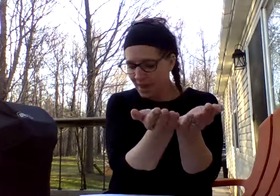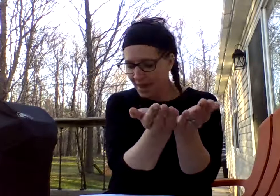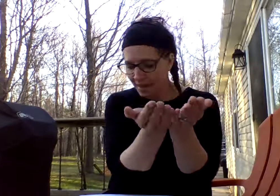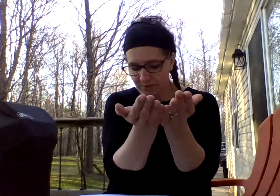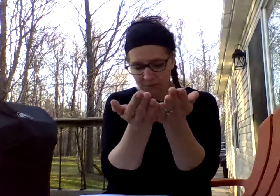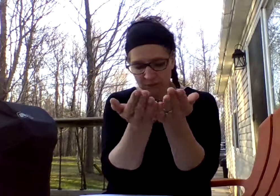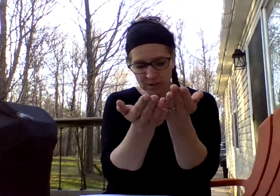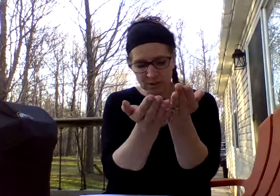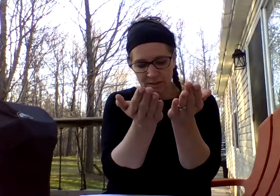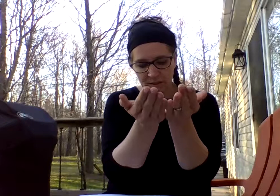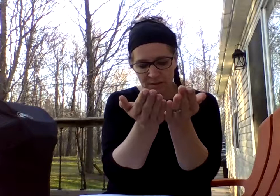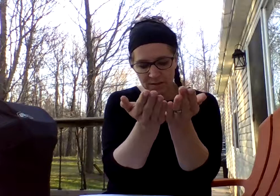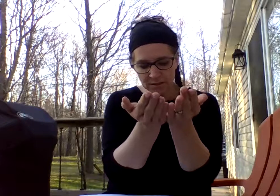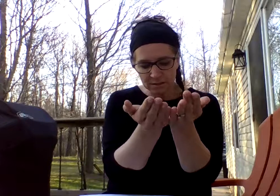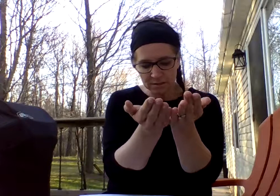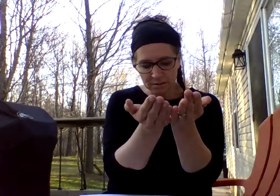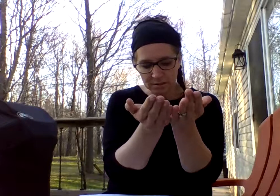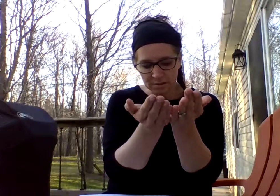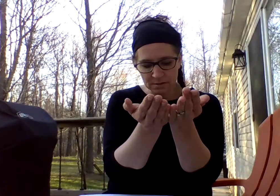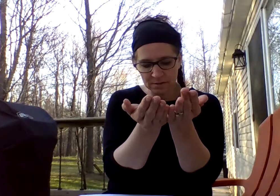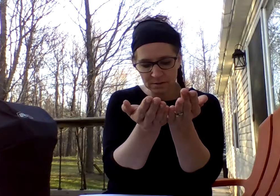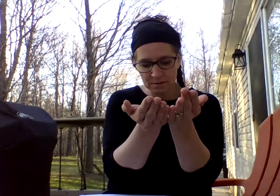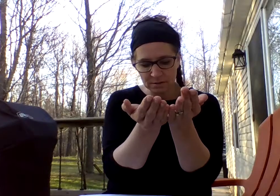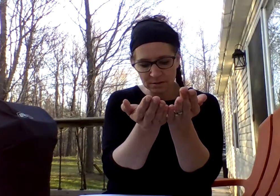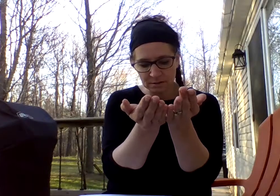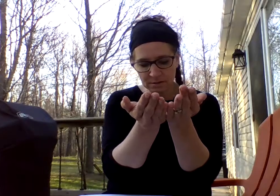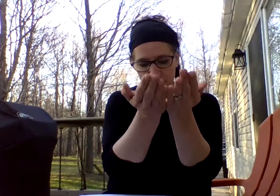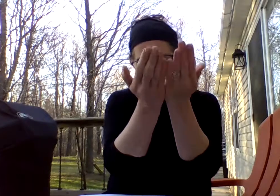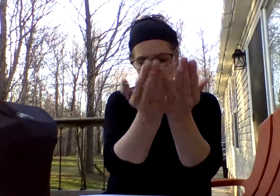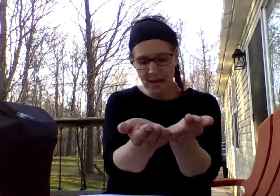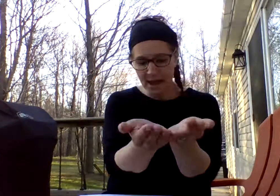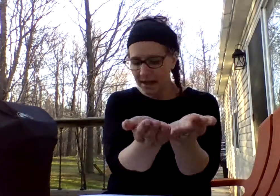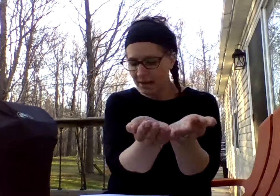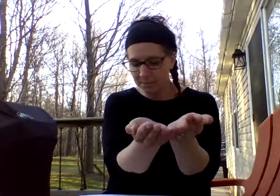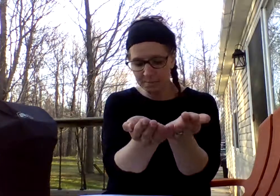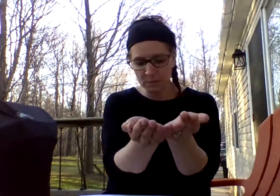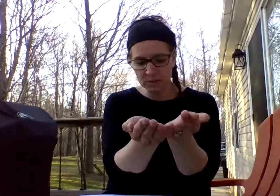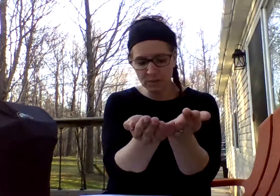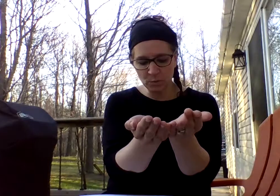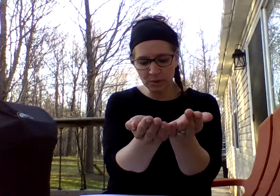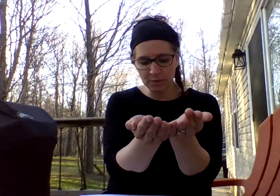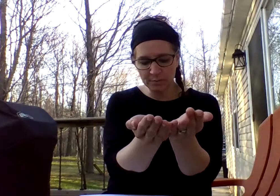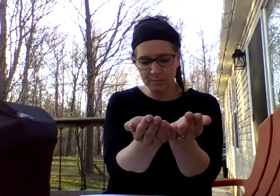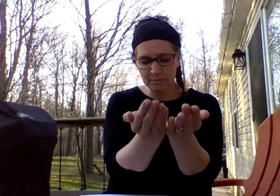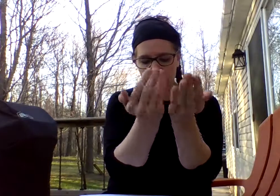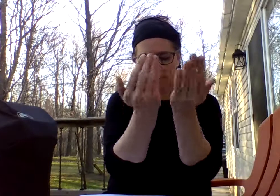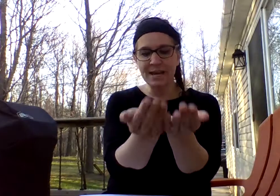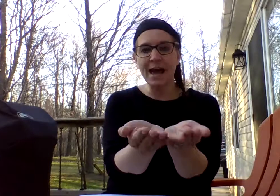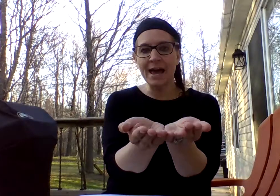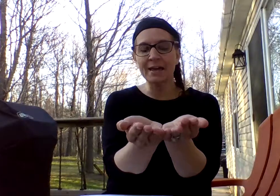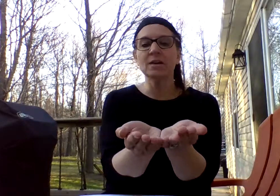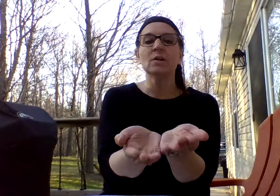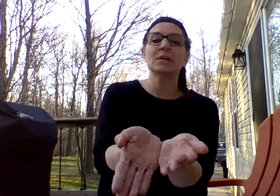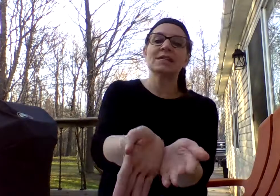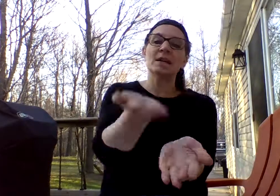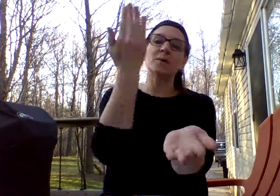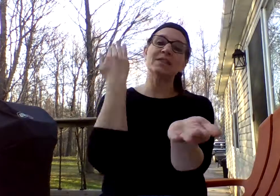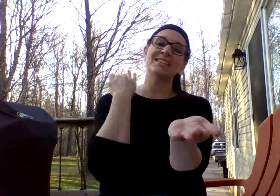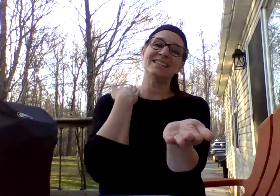have tie. What's the word? Tie. We're going to take away the T.